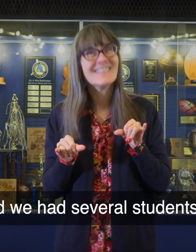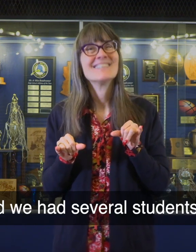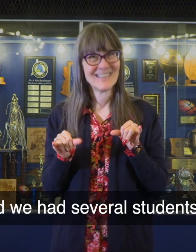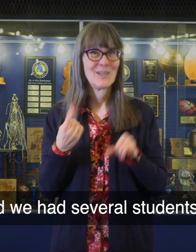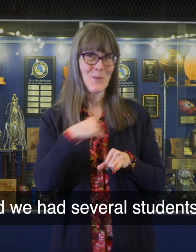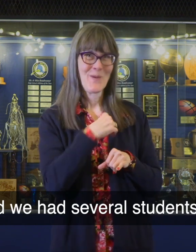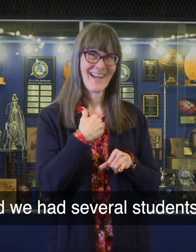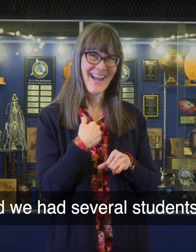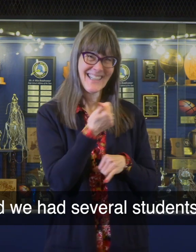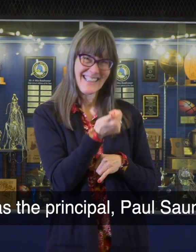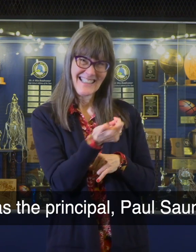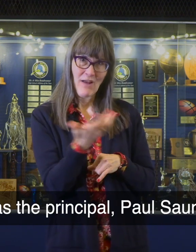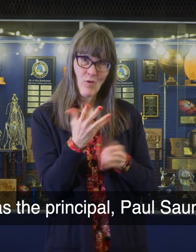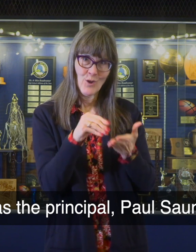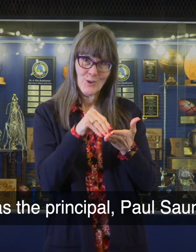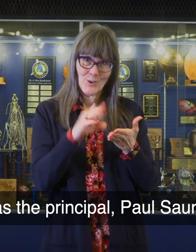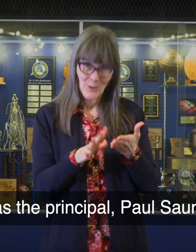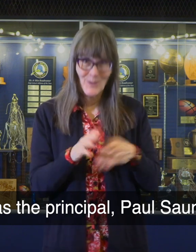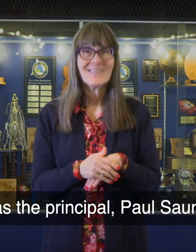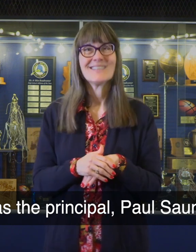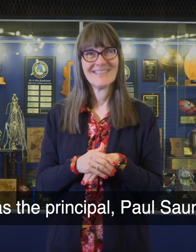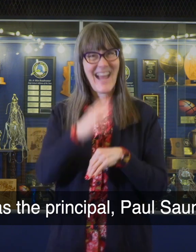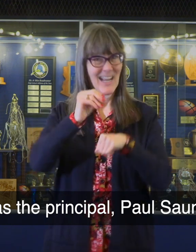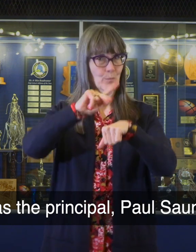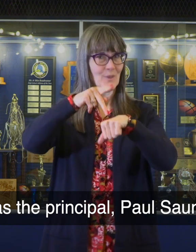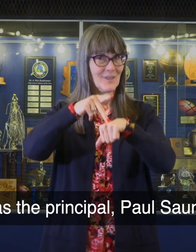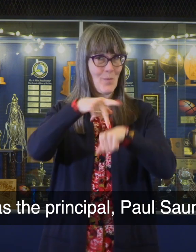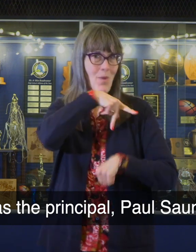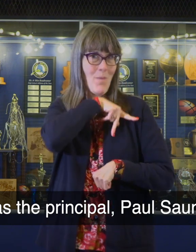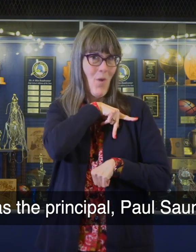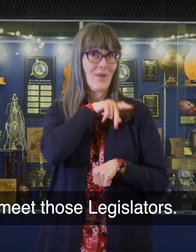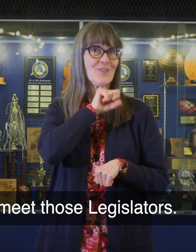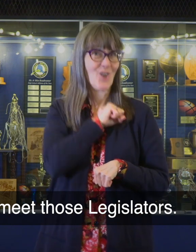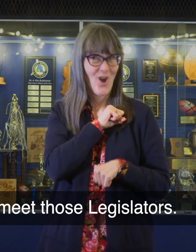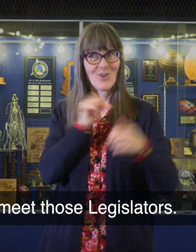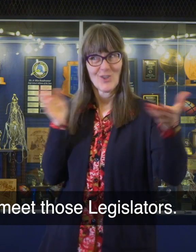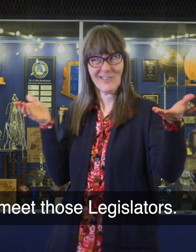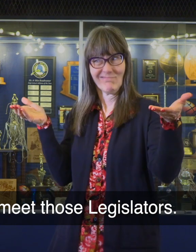we had several students, as well as the principal, Paul Saunders, meet those legislators.